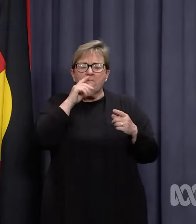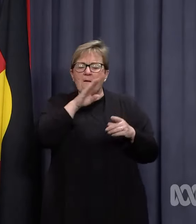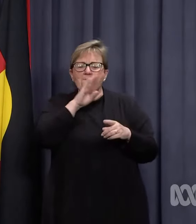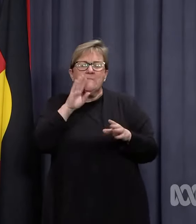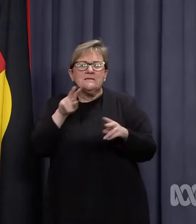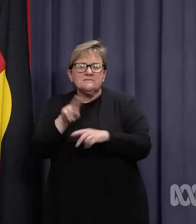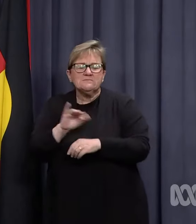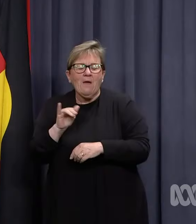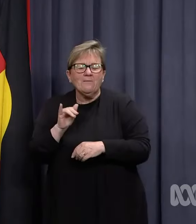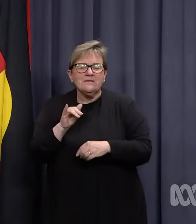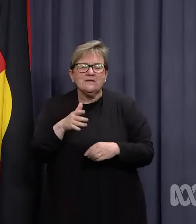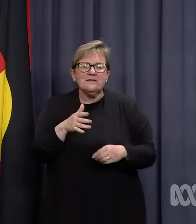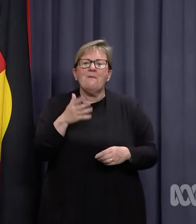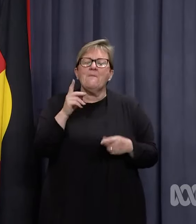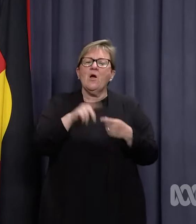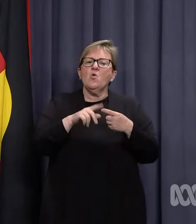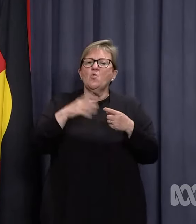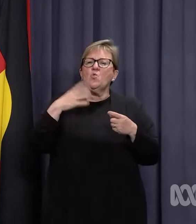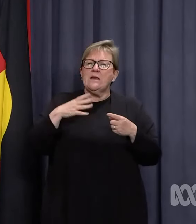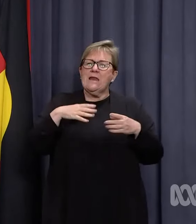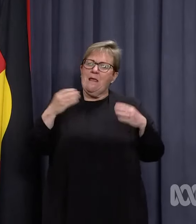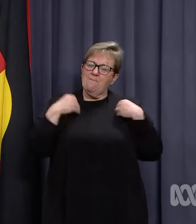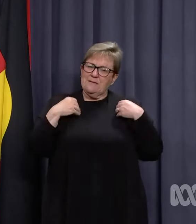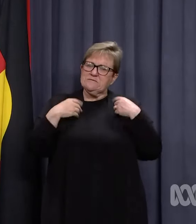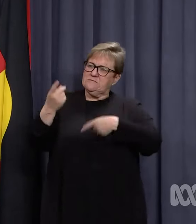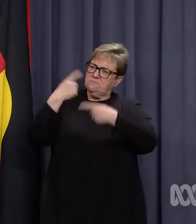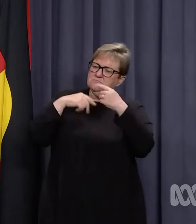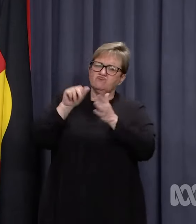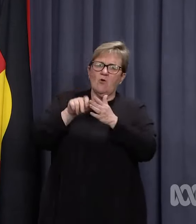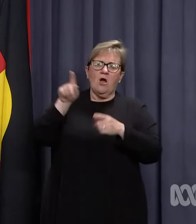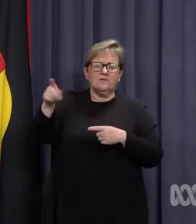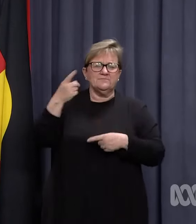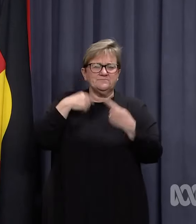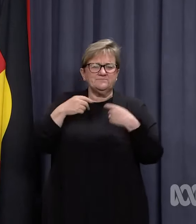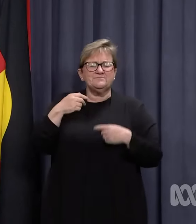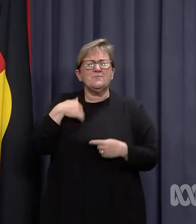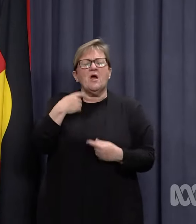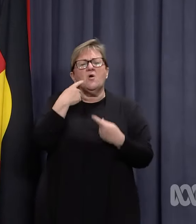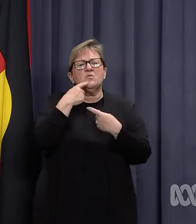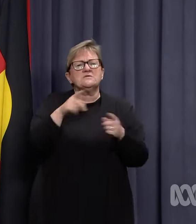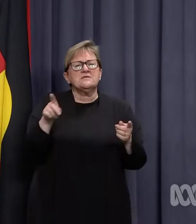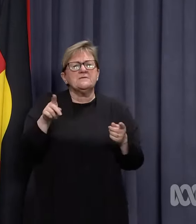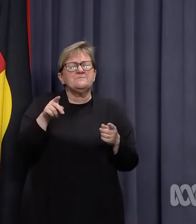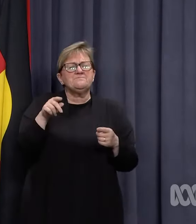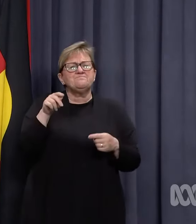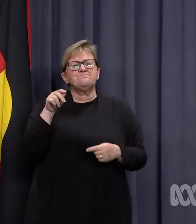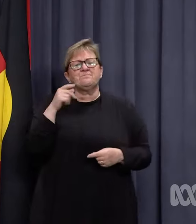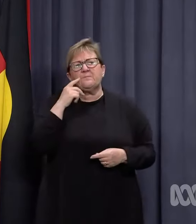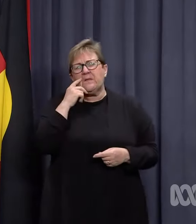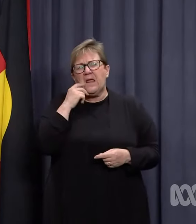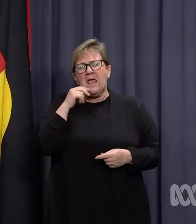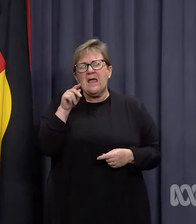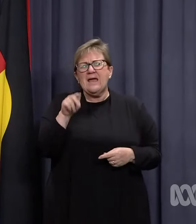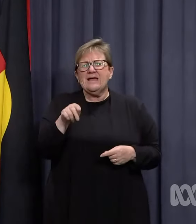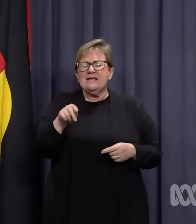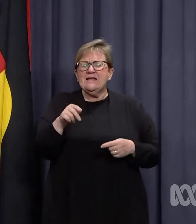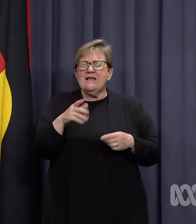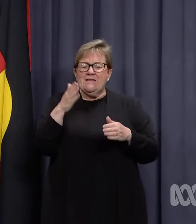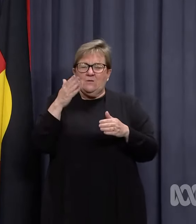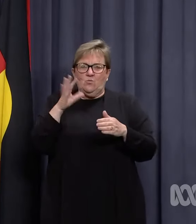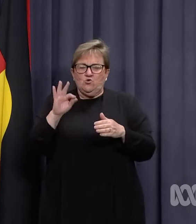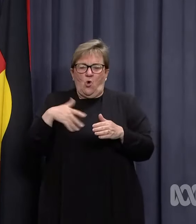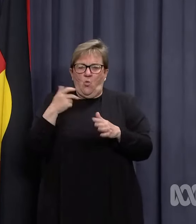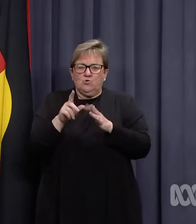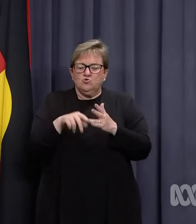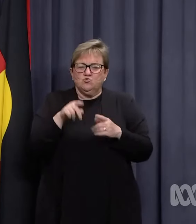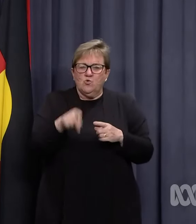from the Department of Health. But it does require businesses to do the right thing. I would say this is a measure of last resort